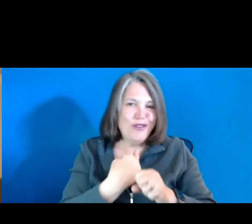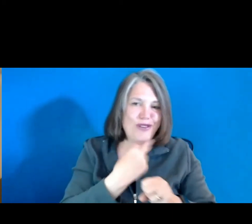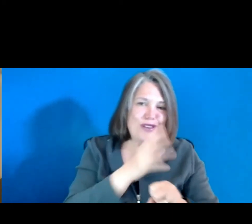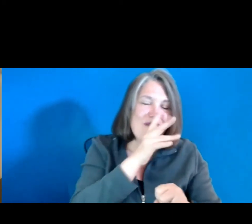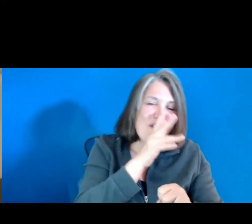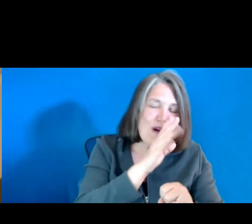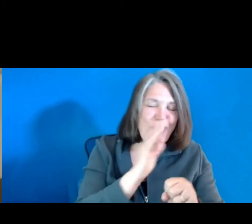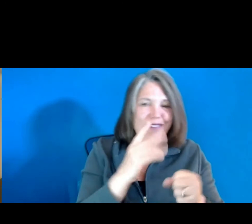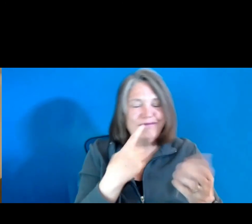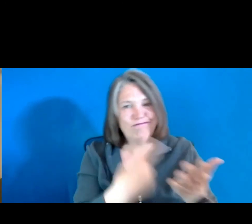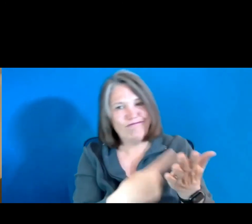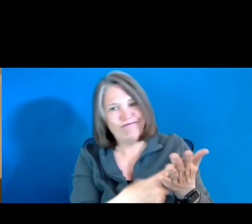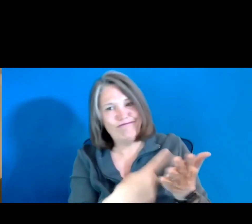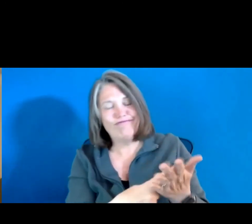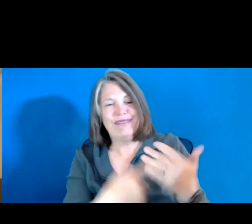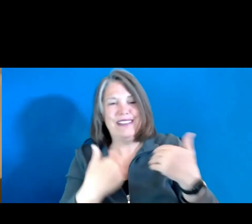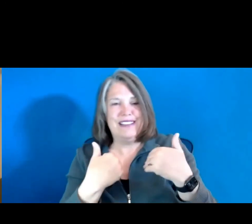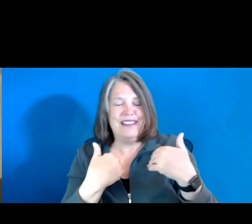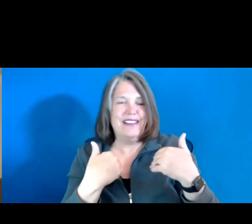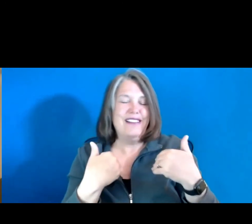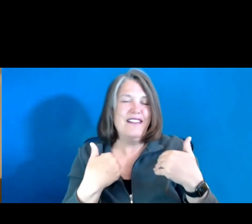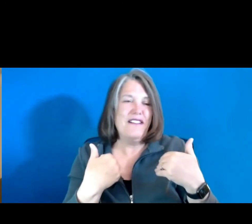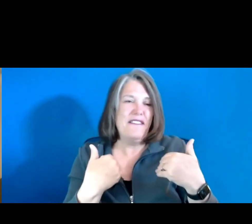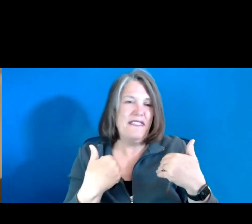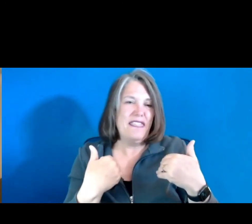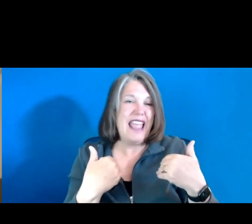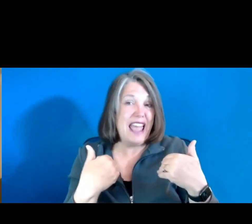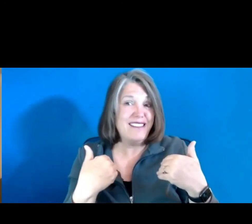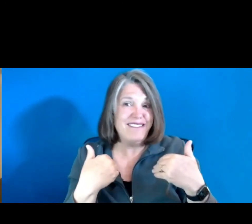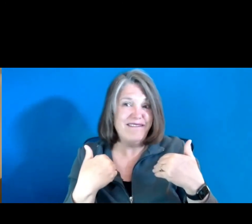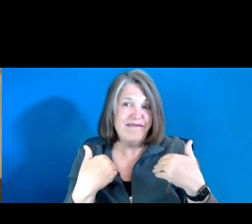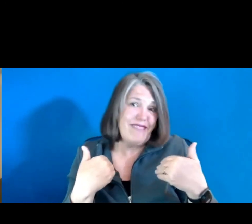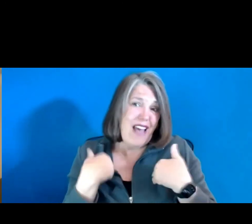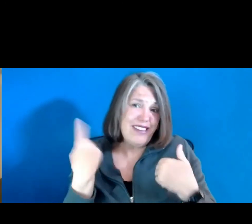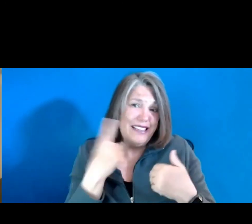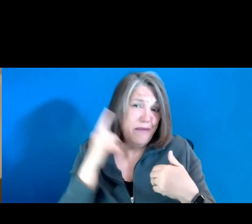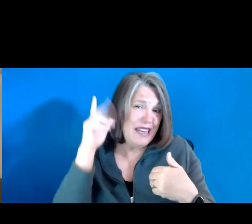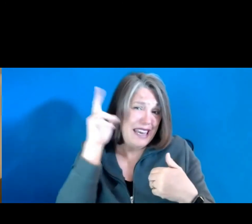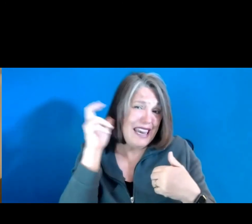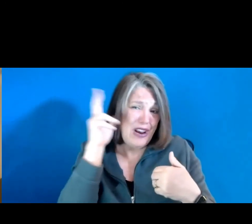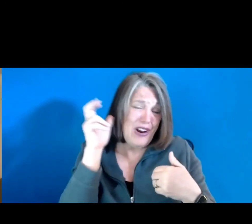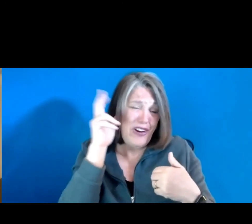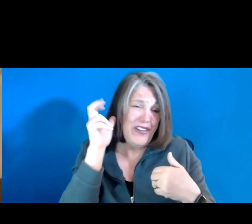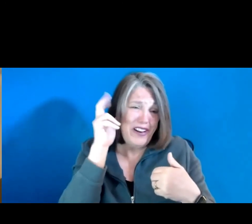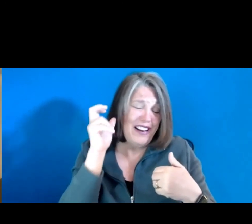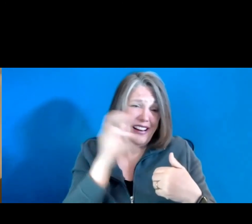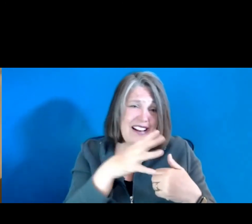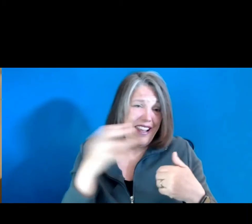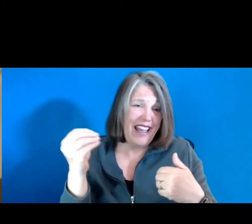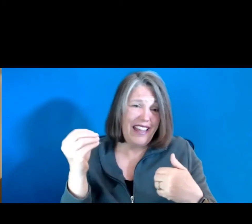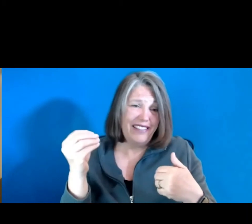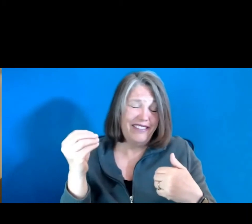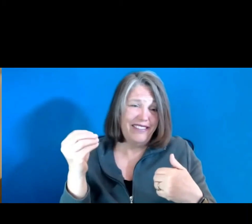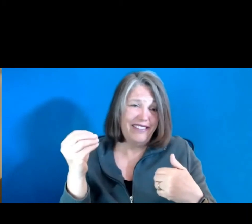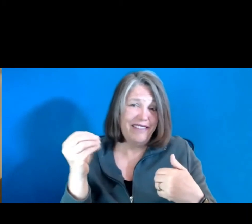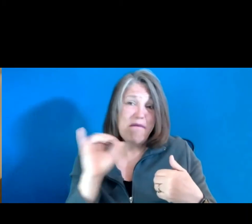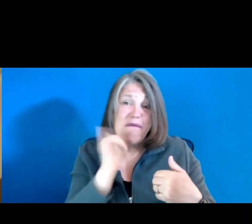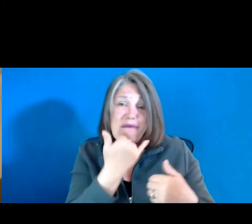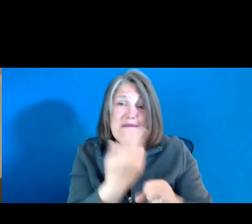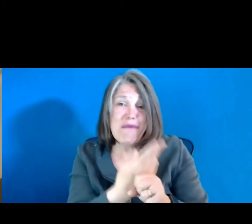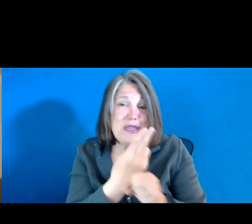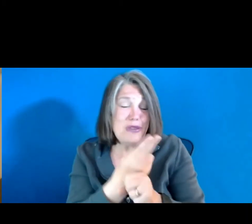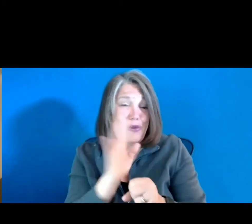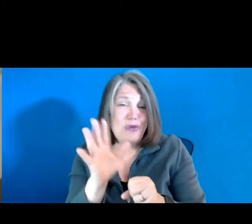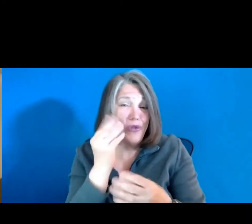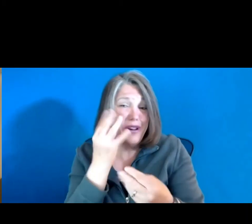and having someone hear that and misuse that in